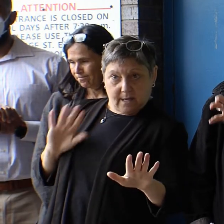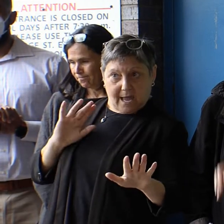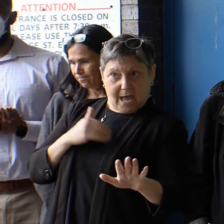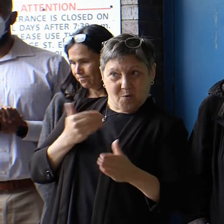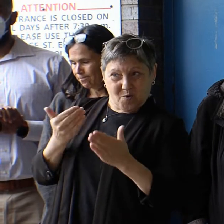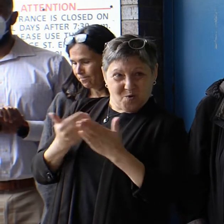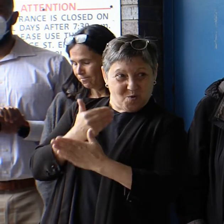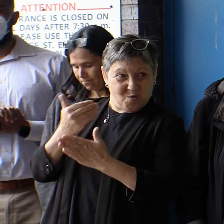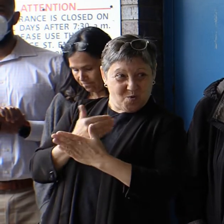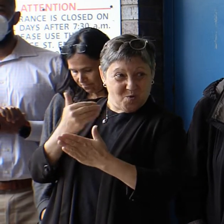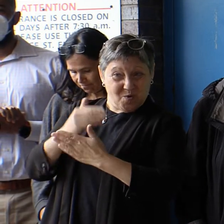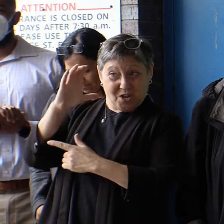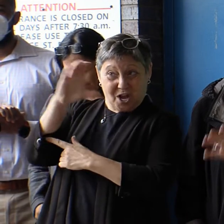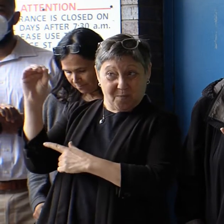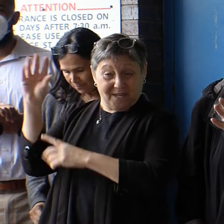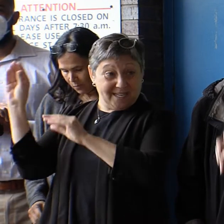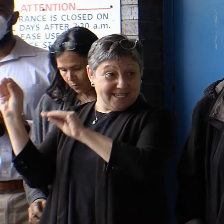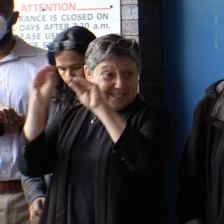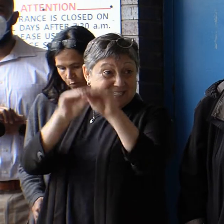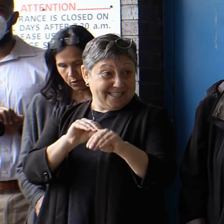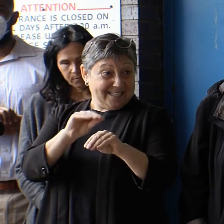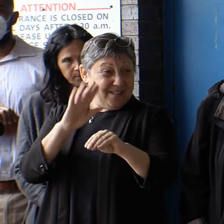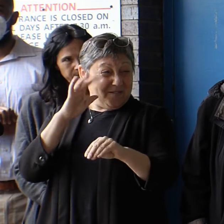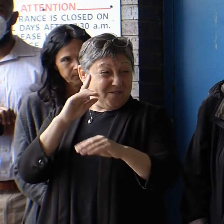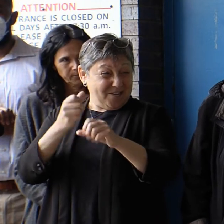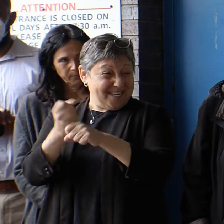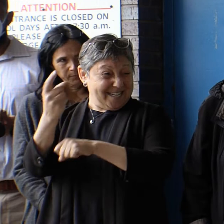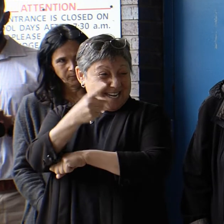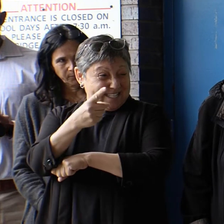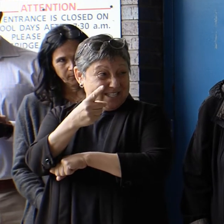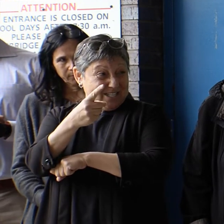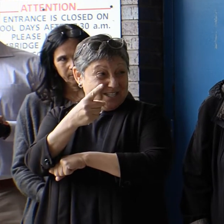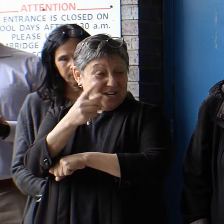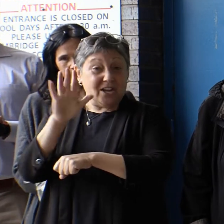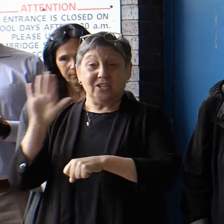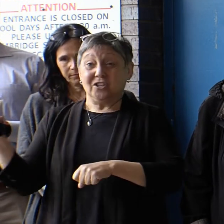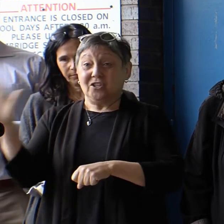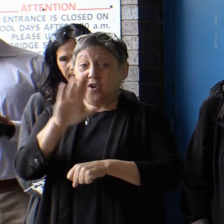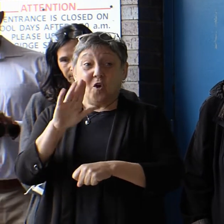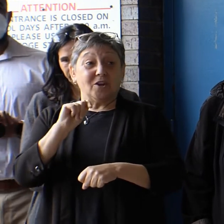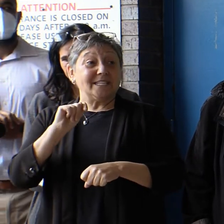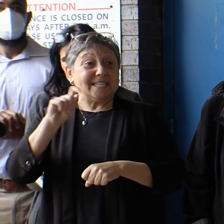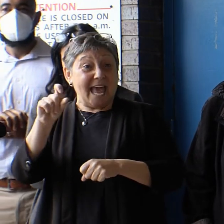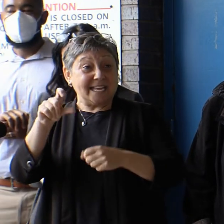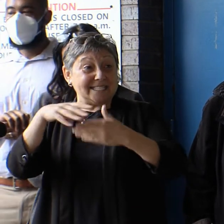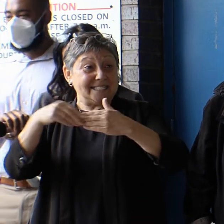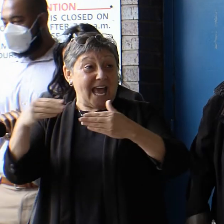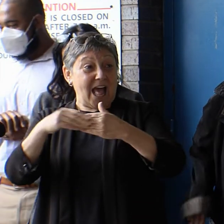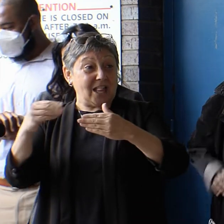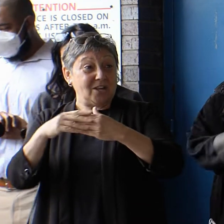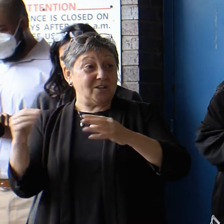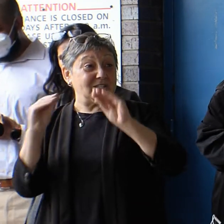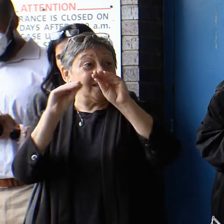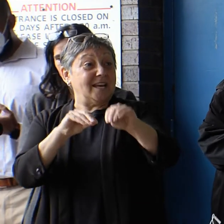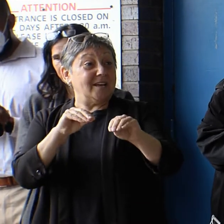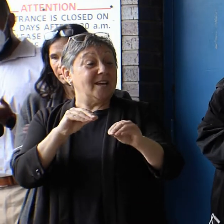putting those taxpayer dollars right back into a local Roxbury based business.